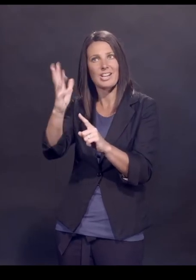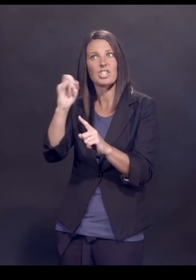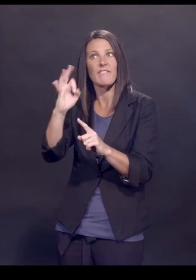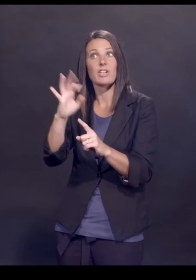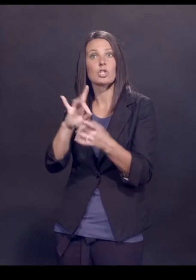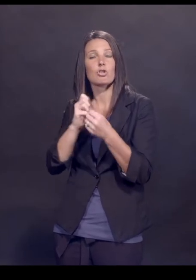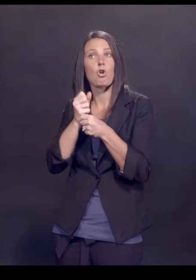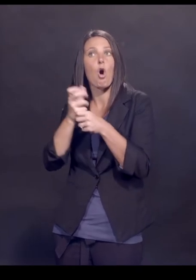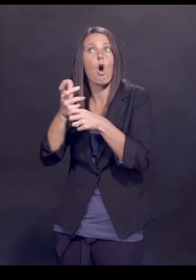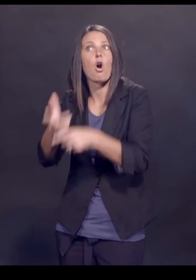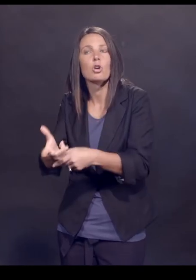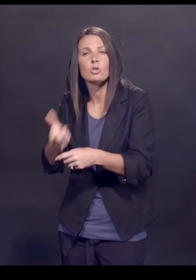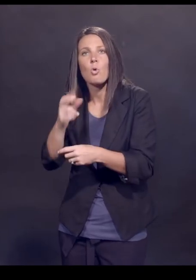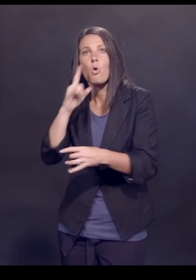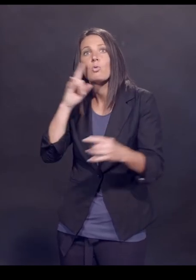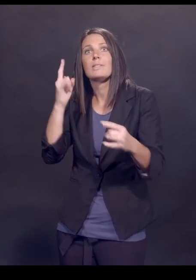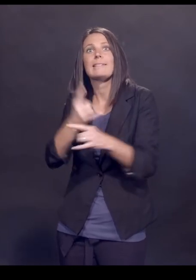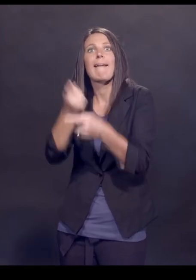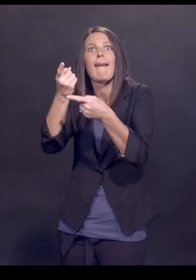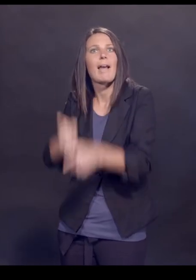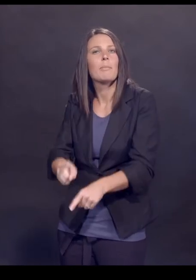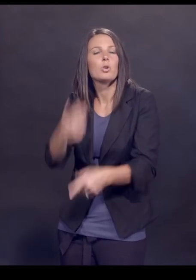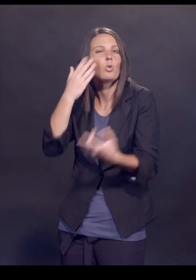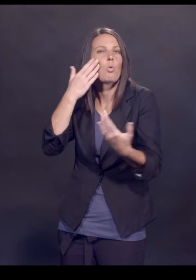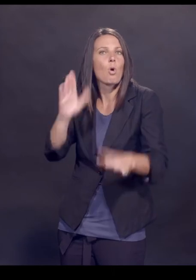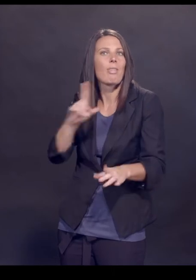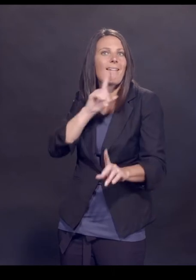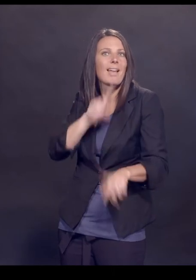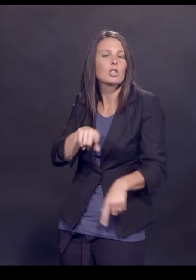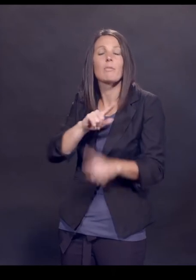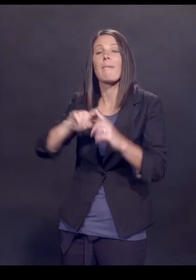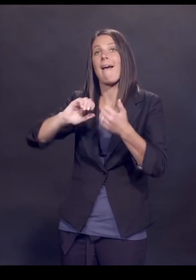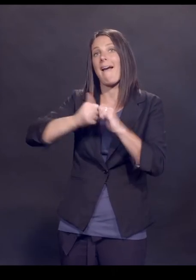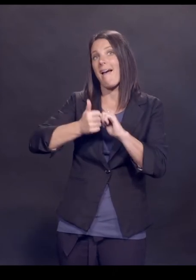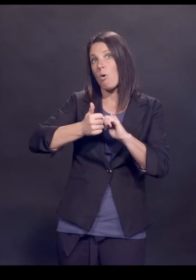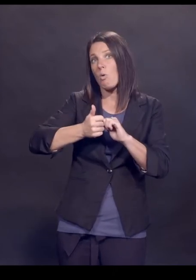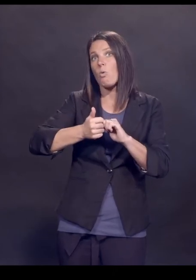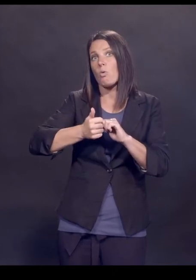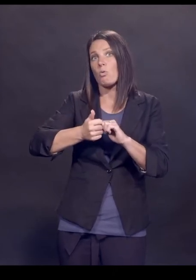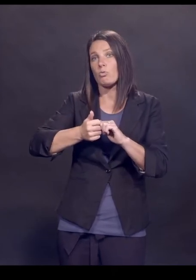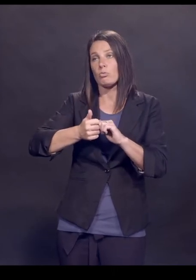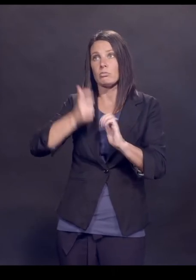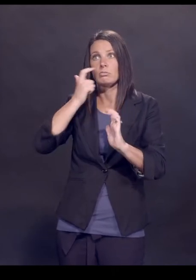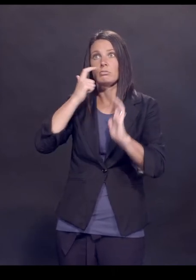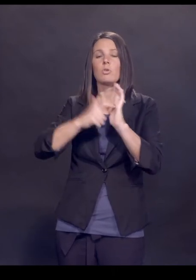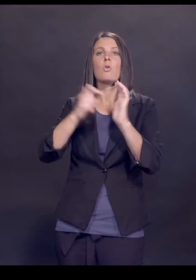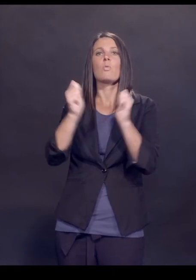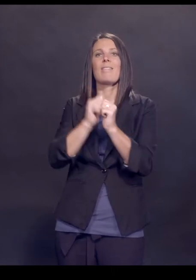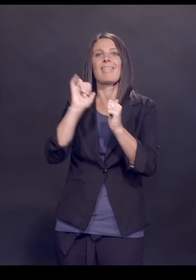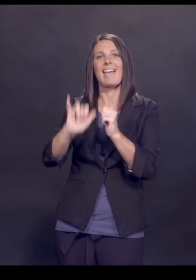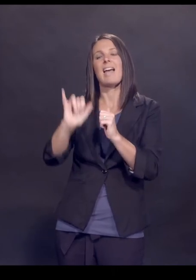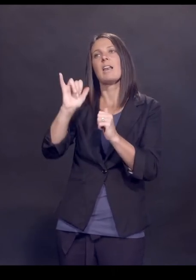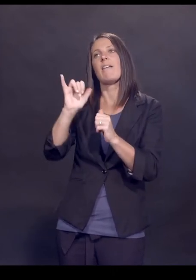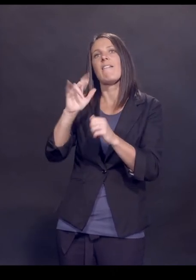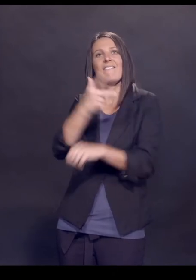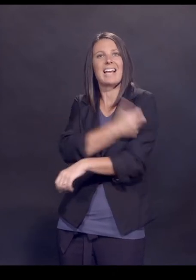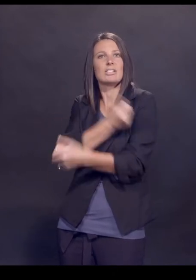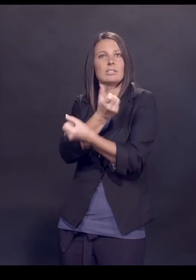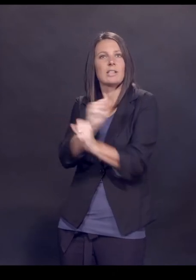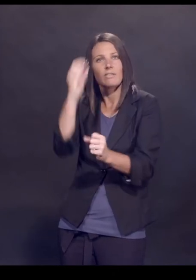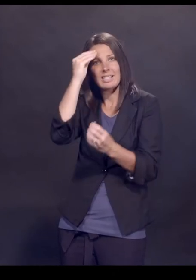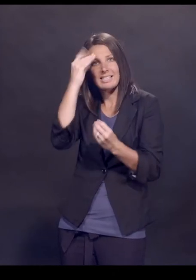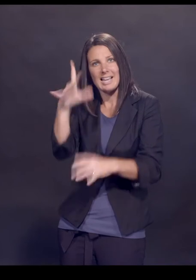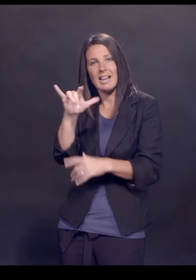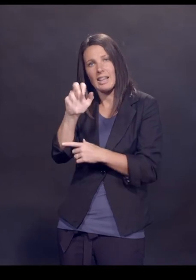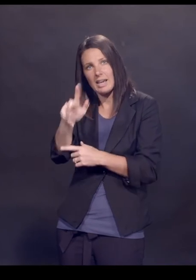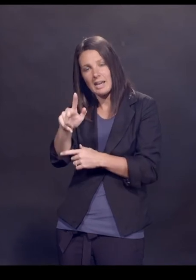associated or coincidentally associated, just can't tell. The only way that can happen is with the vaccine safety data link. So VAERS is